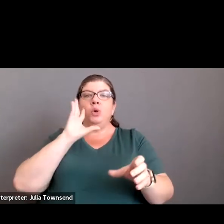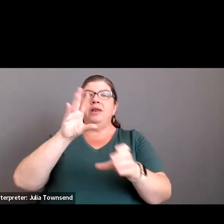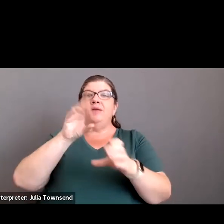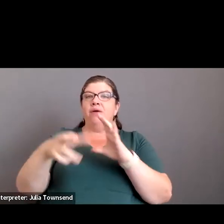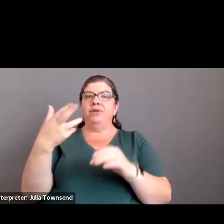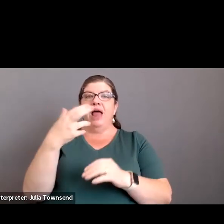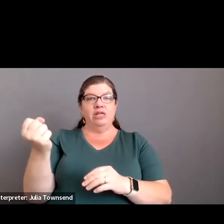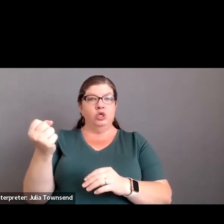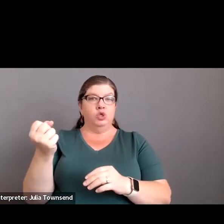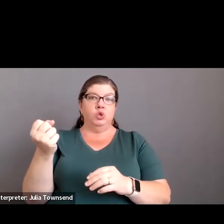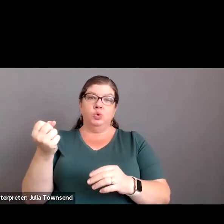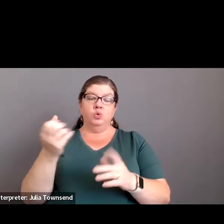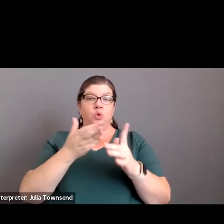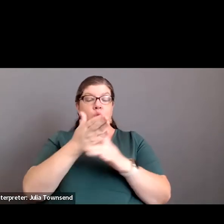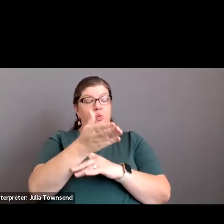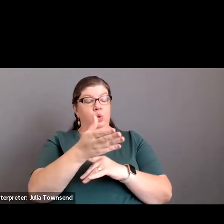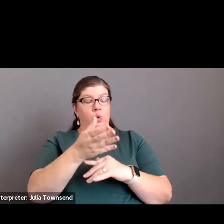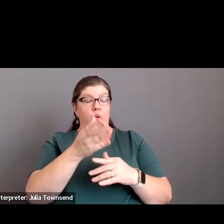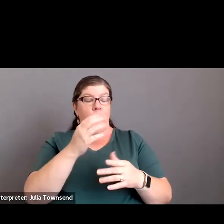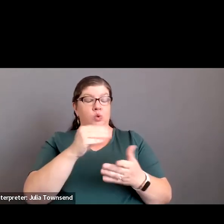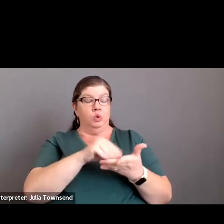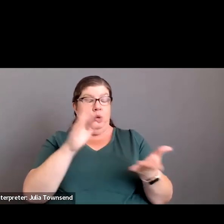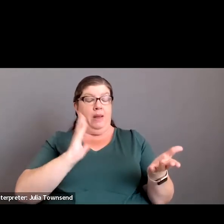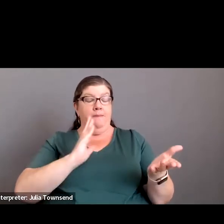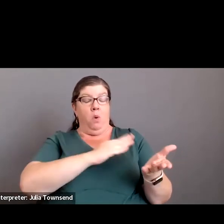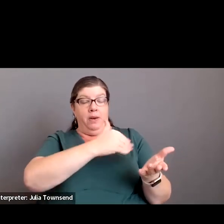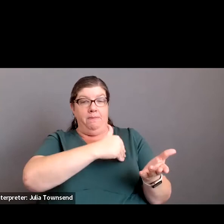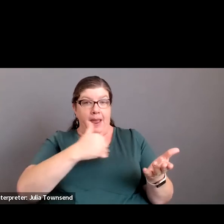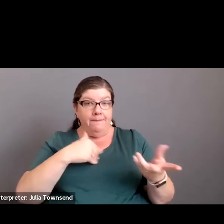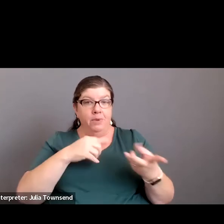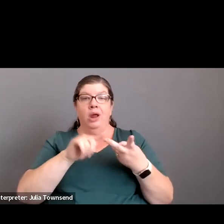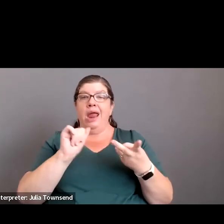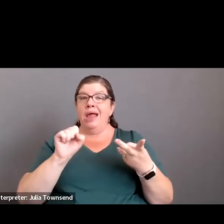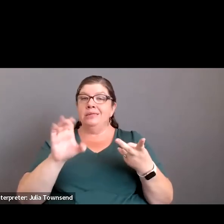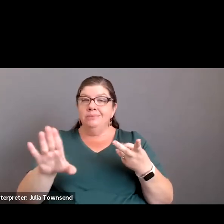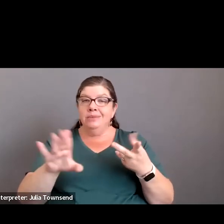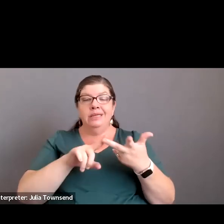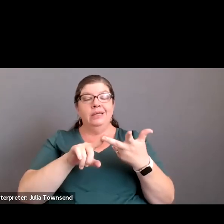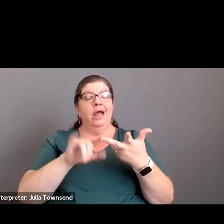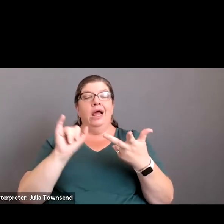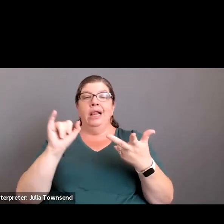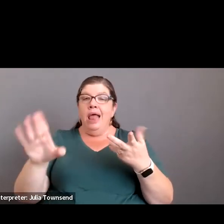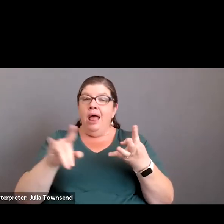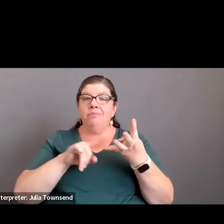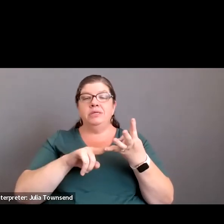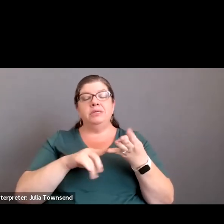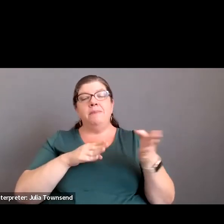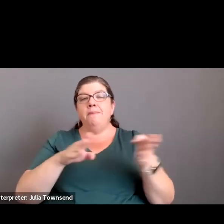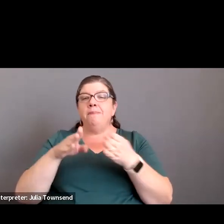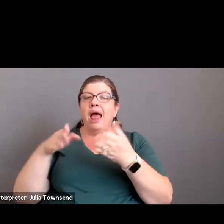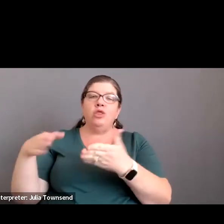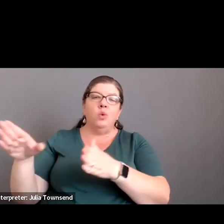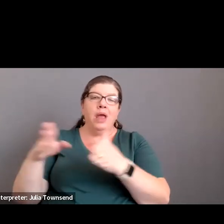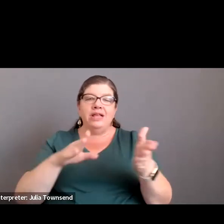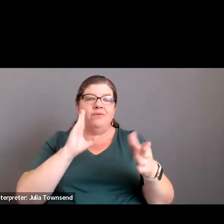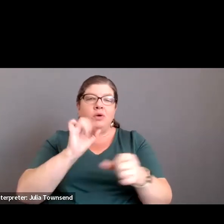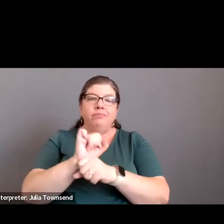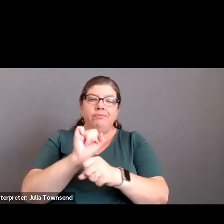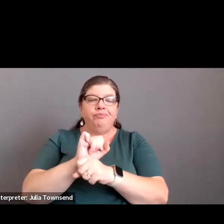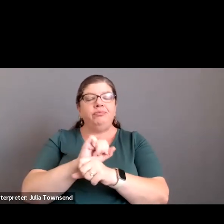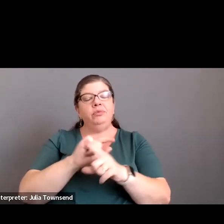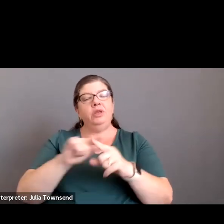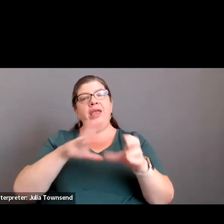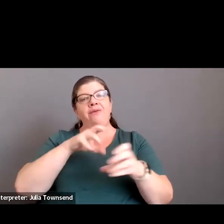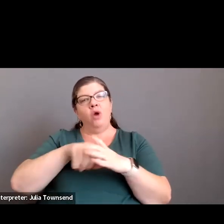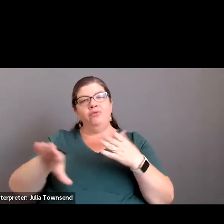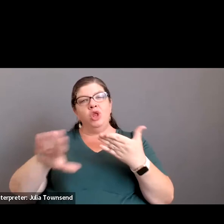involved in high school, whether it be through this position, student board member or ASB clubs, pathways, any means for them to get involved in